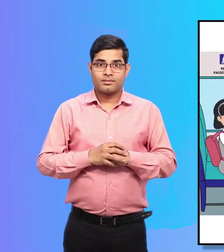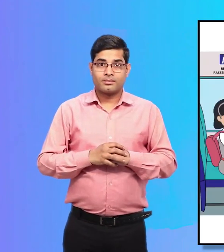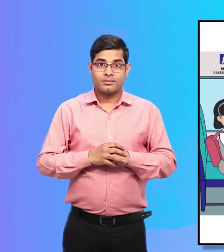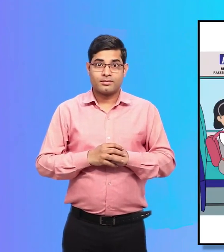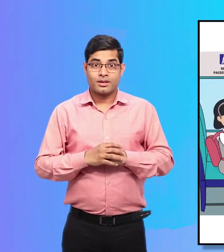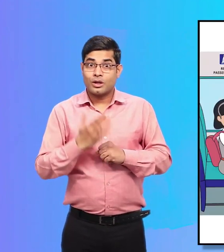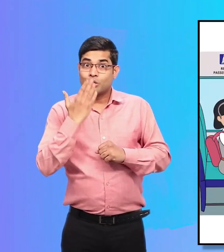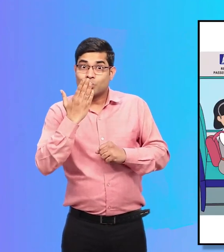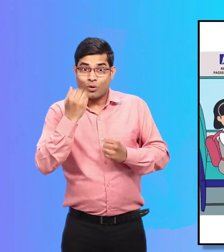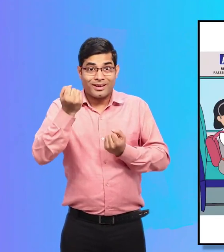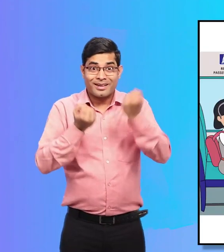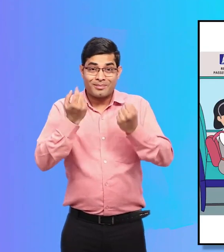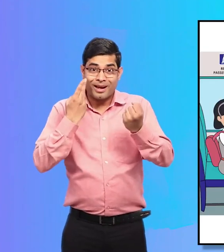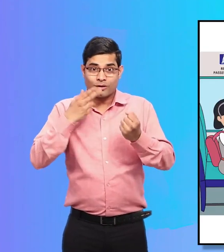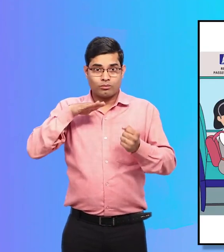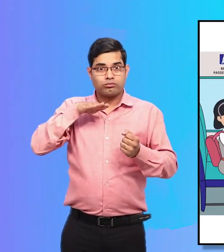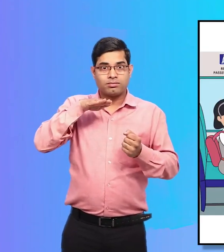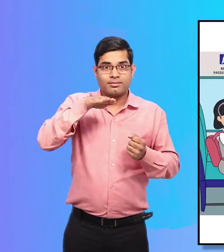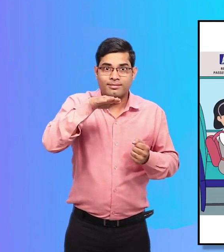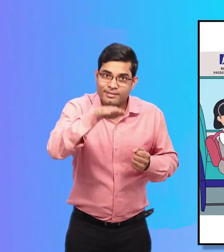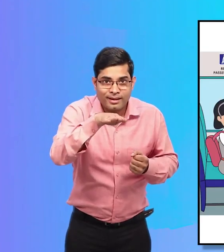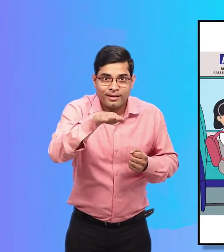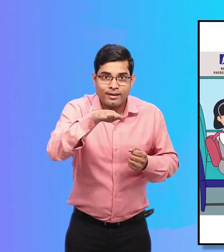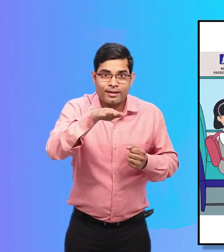The bus arrives and the three children boarded.